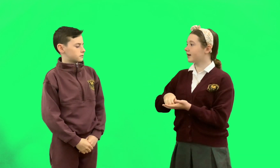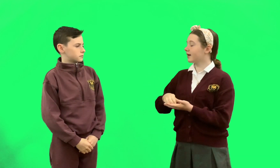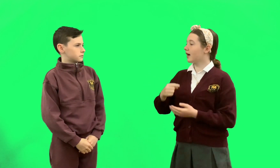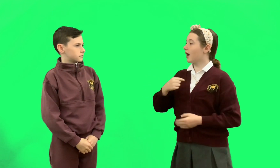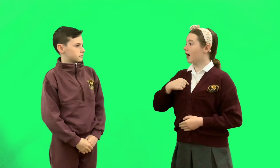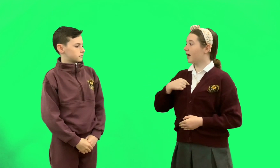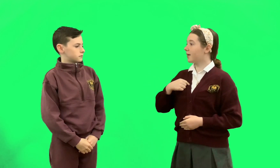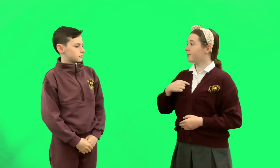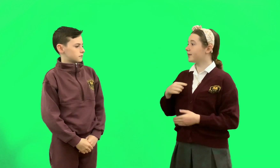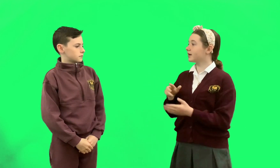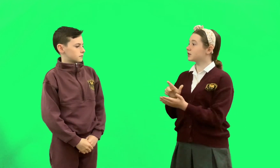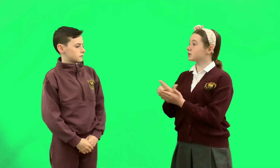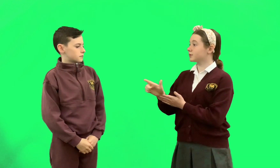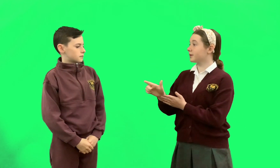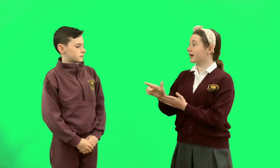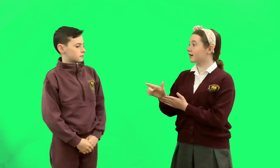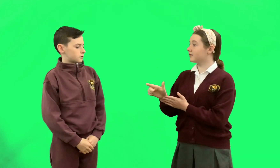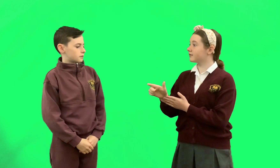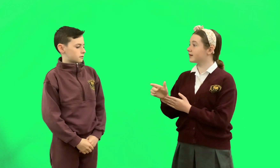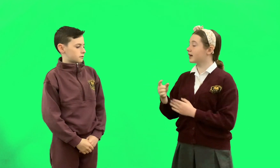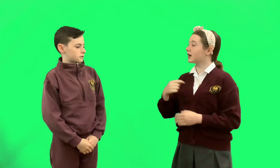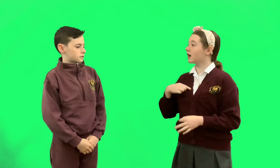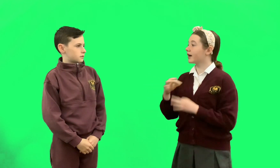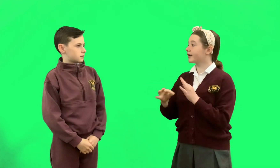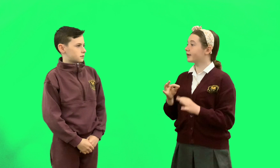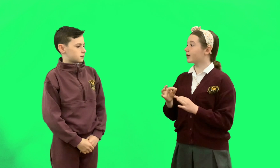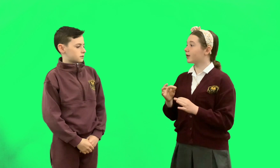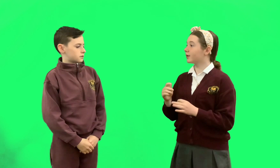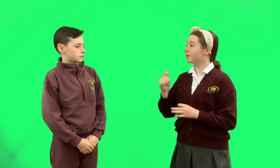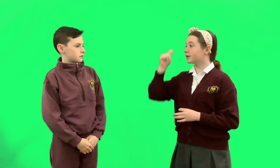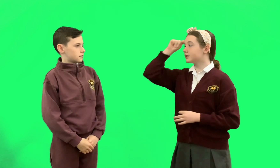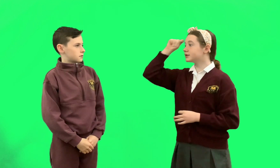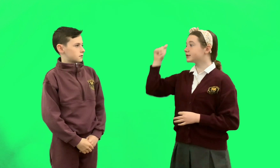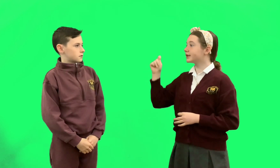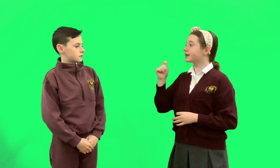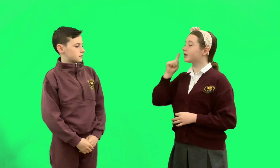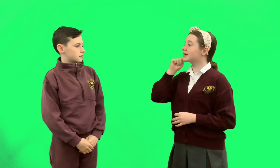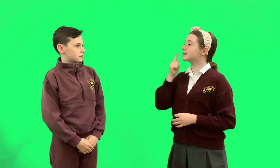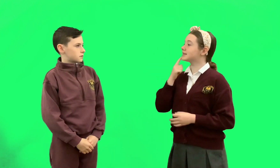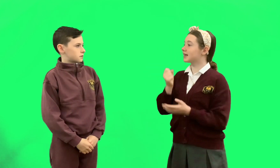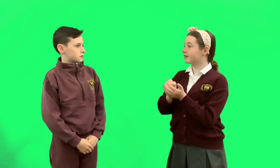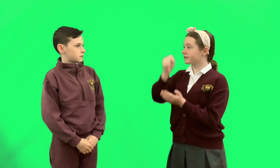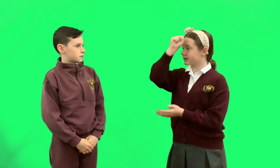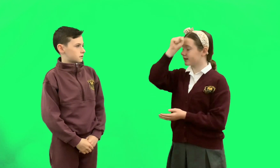I'm 12 years old and I go to a deaf school in Cabour.